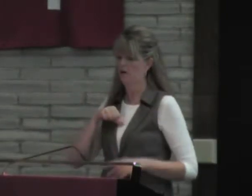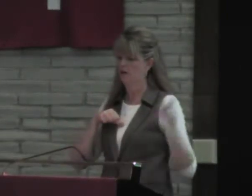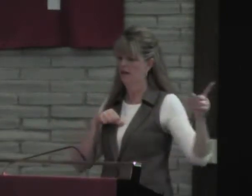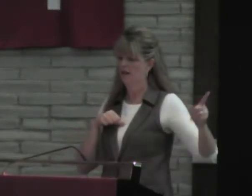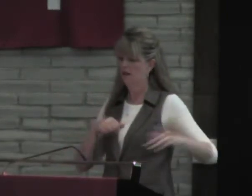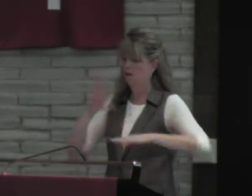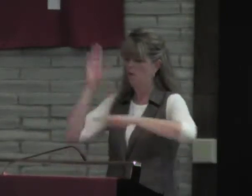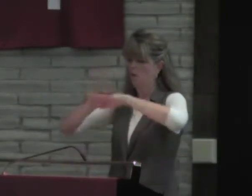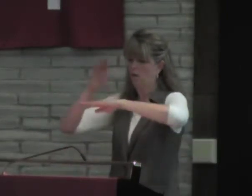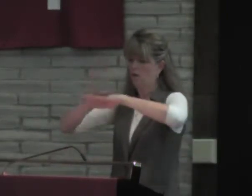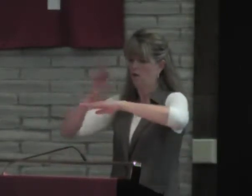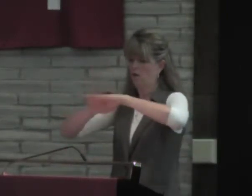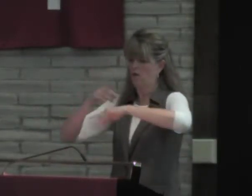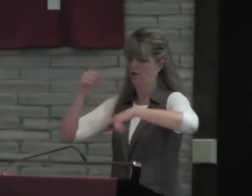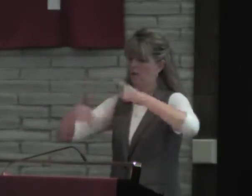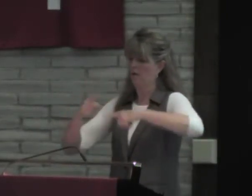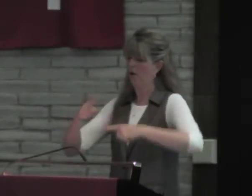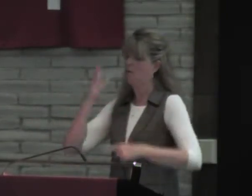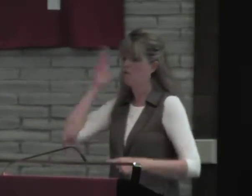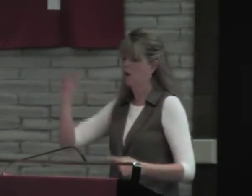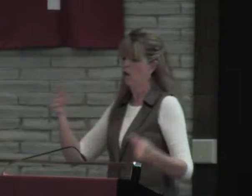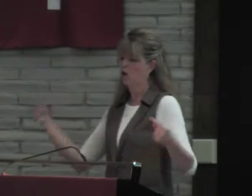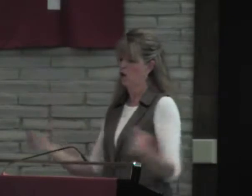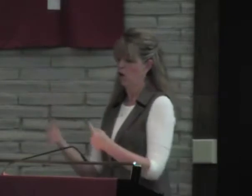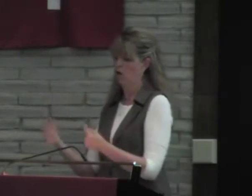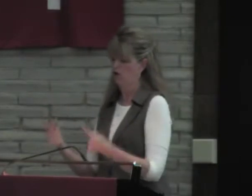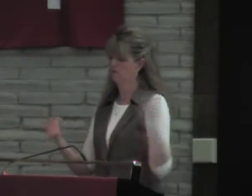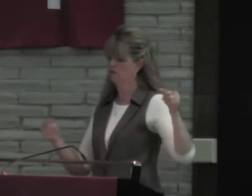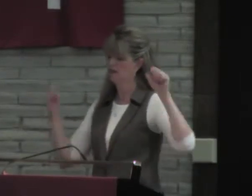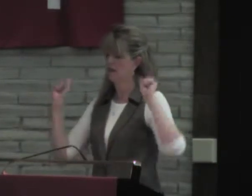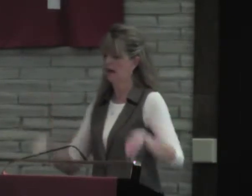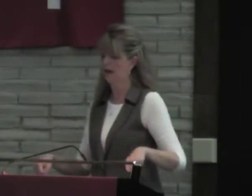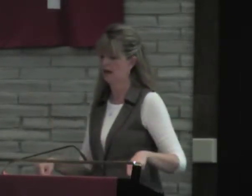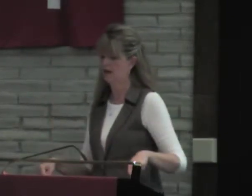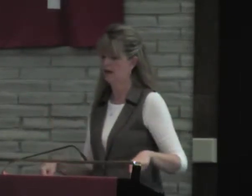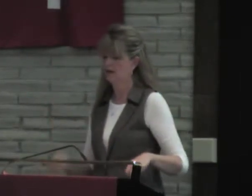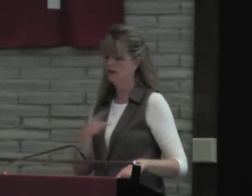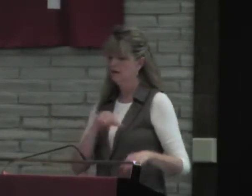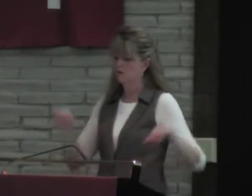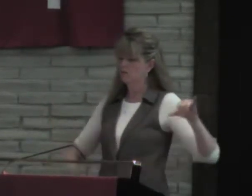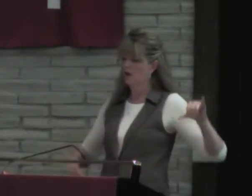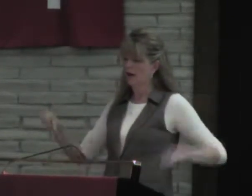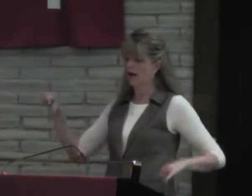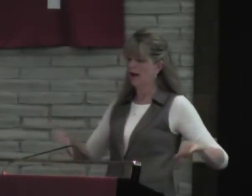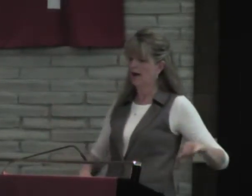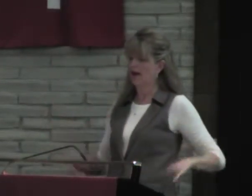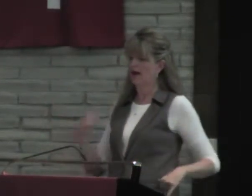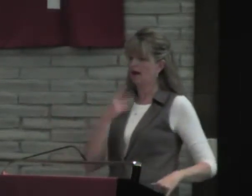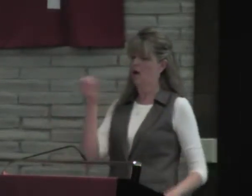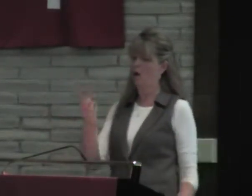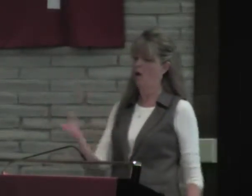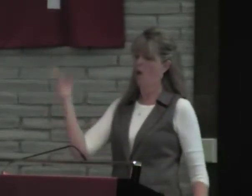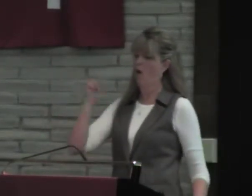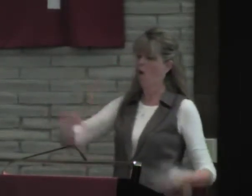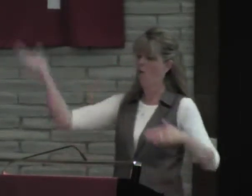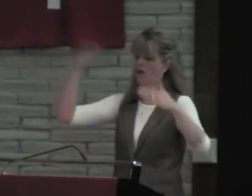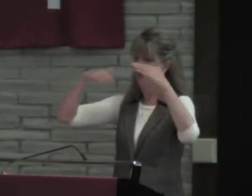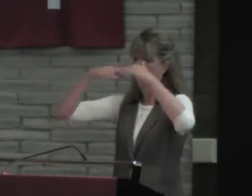earth. Therefore, their people turn to them and drink up waters in abundance. They say, how would God know?